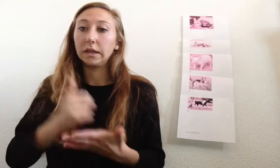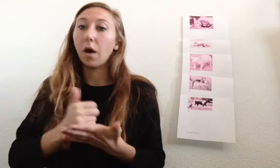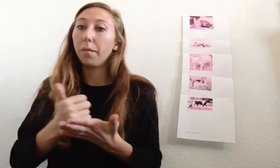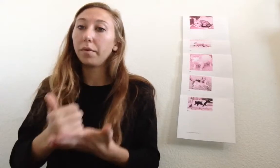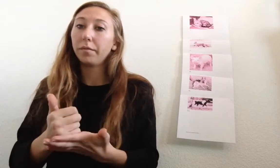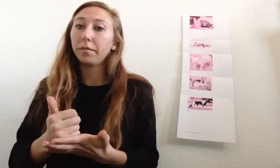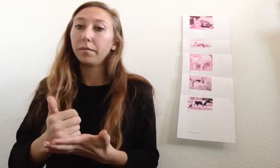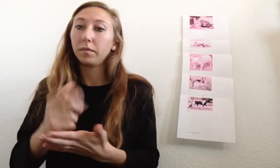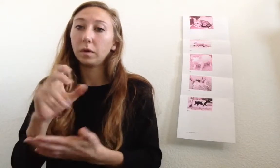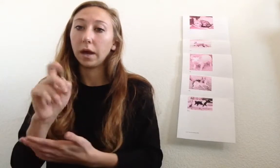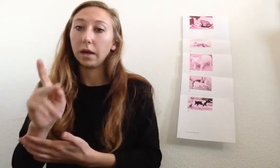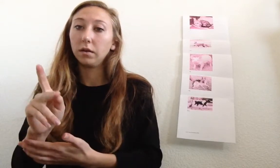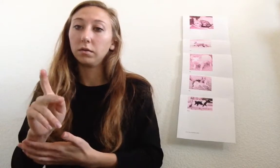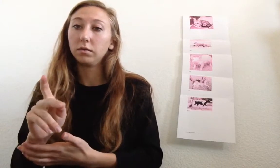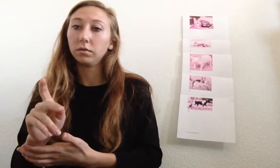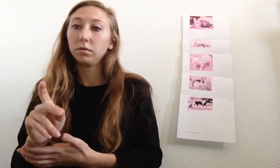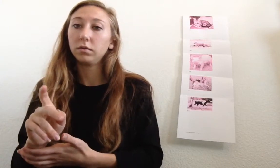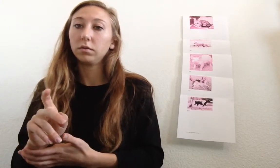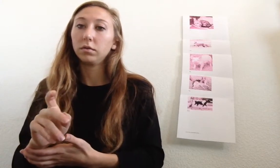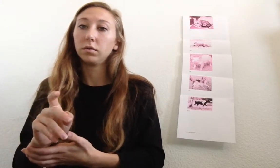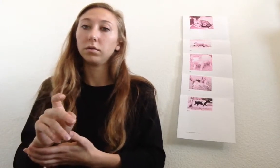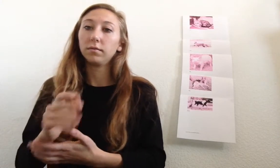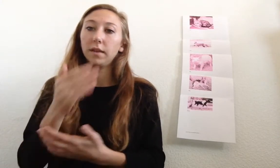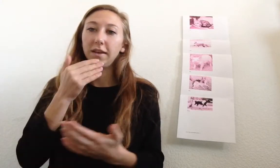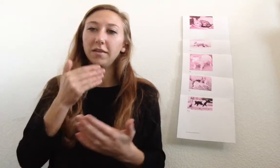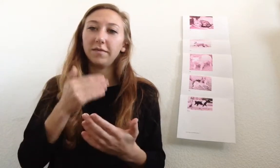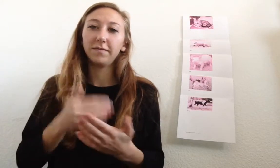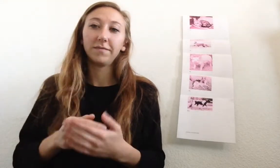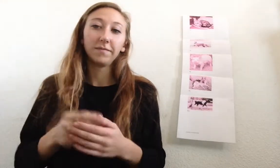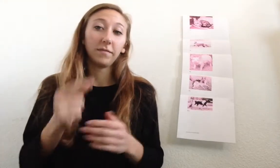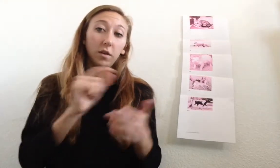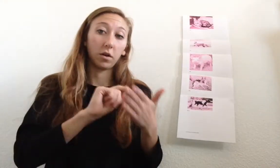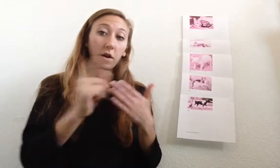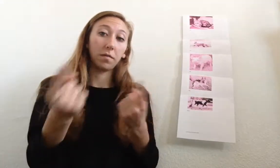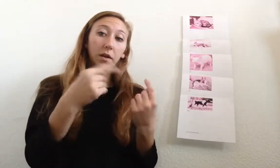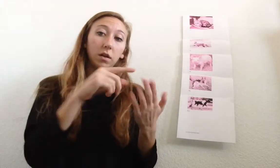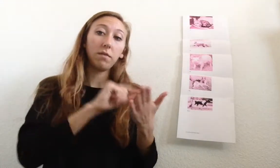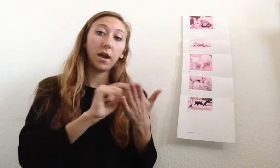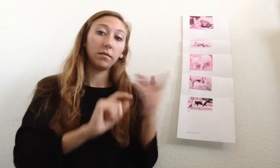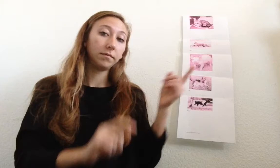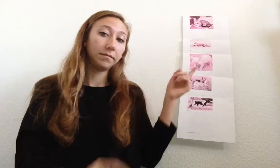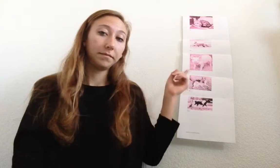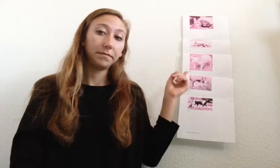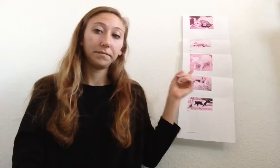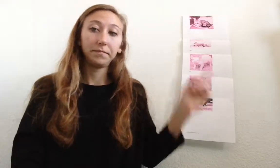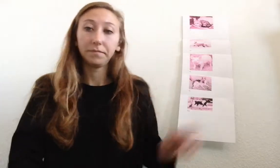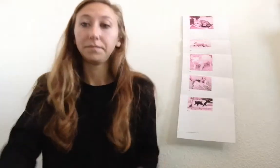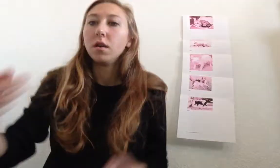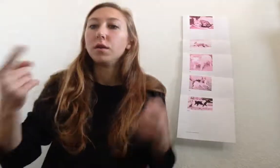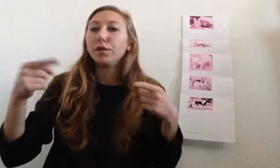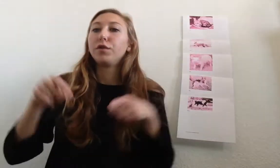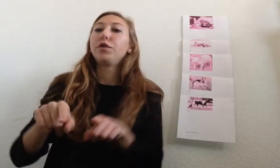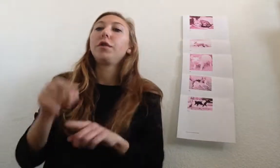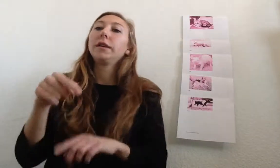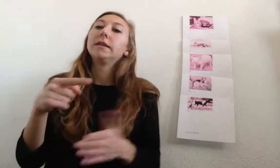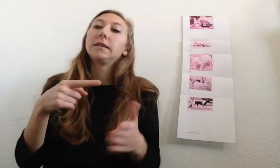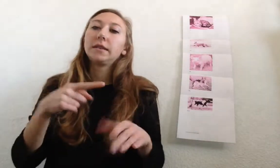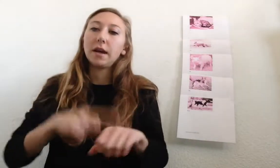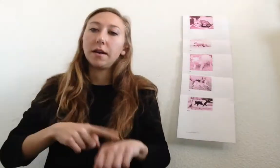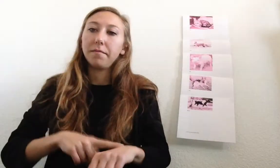help. Okay? Thank you. I'll come up here and write. So, during this time,